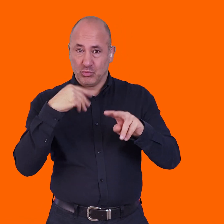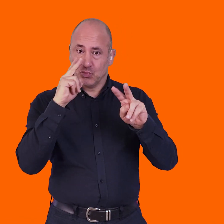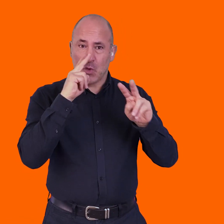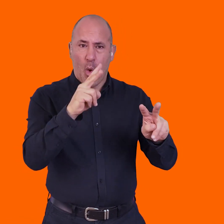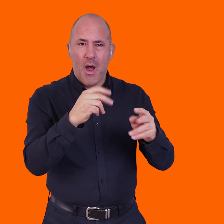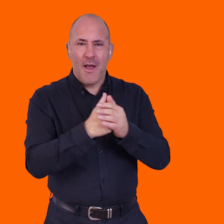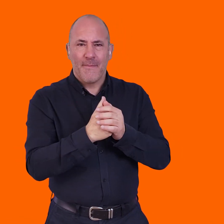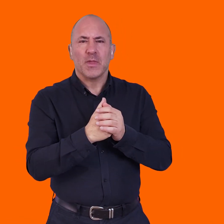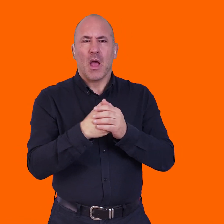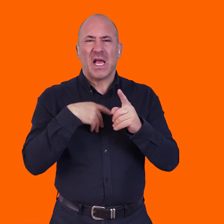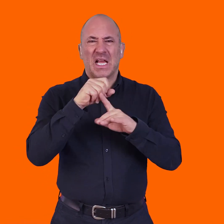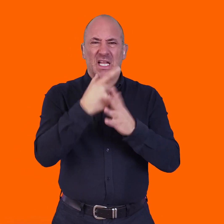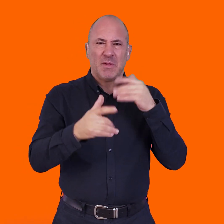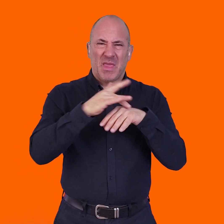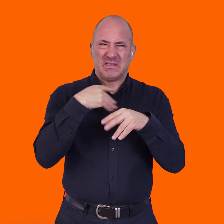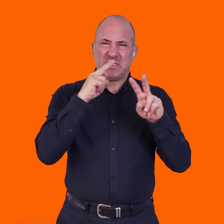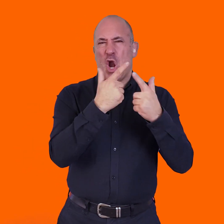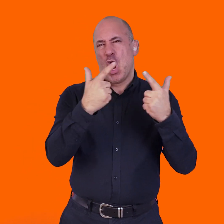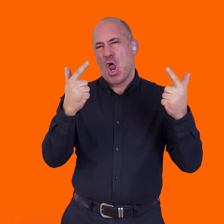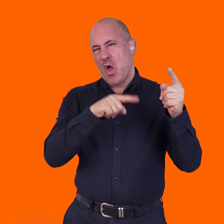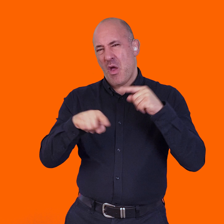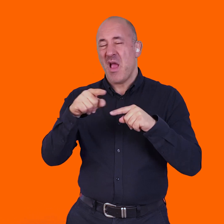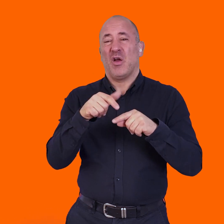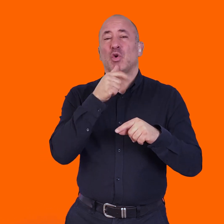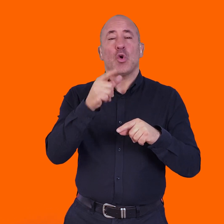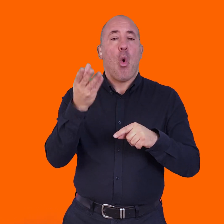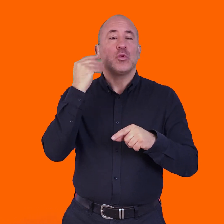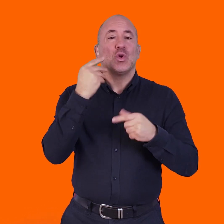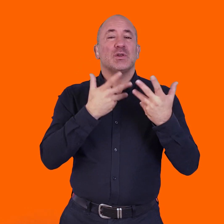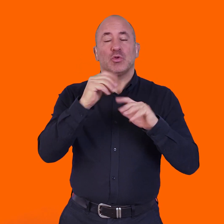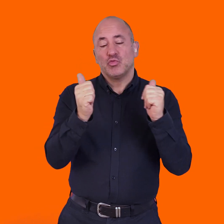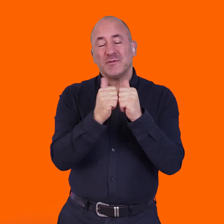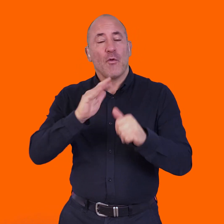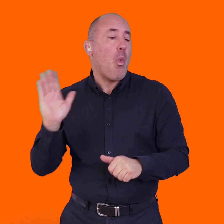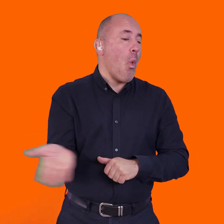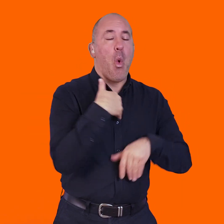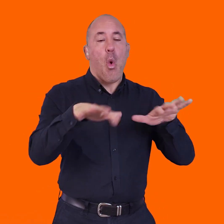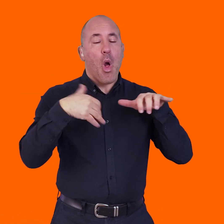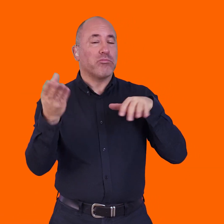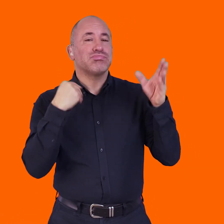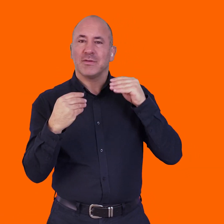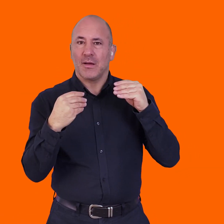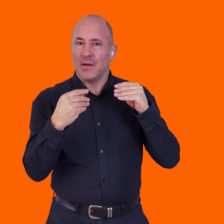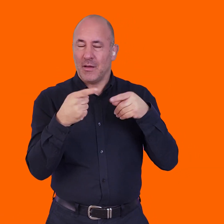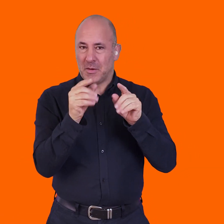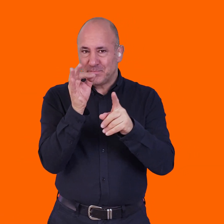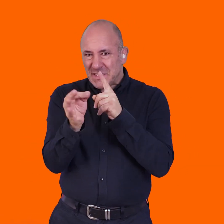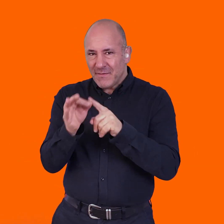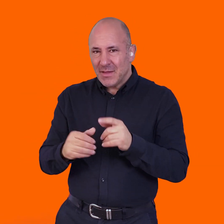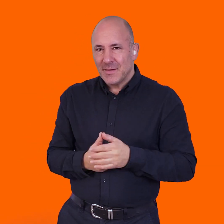within, I've seen quite a bit of disability for you, said, that actually used audio description for everyone to hear. One of the,